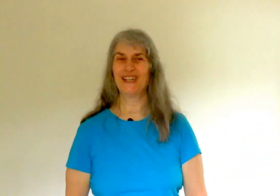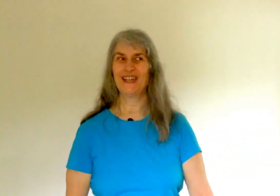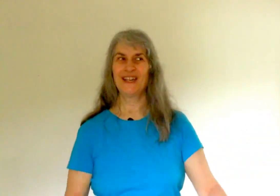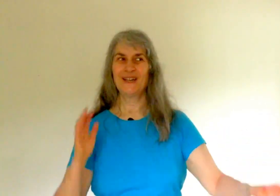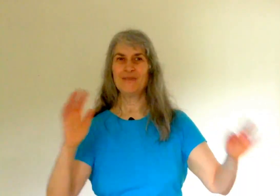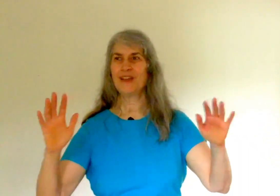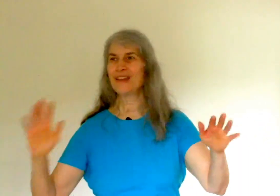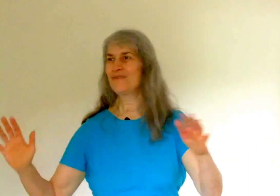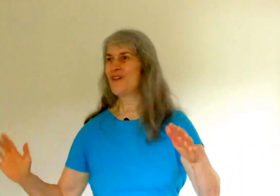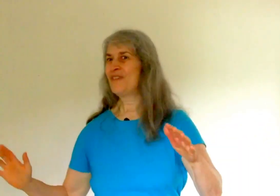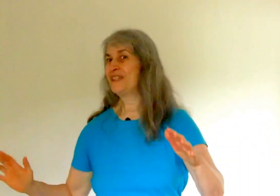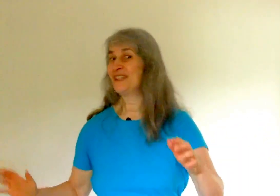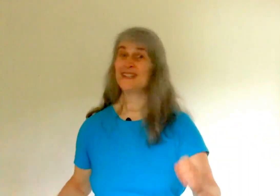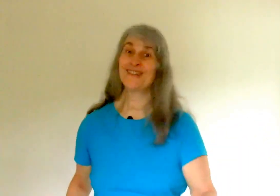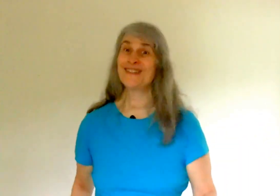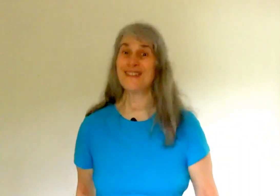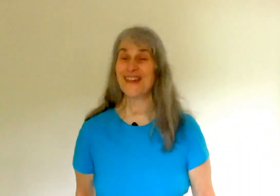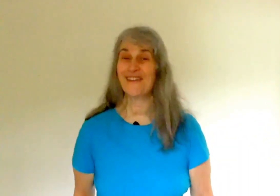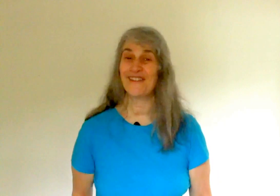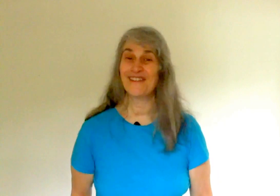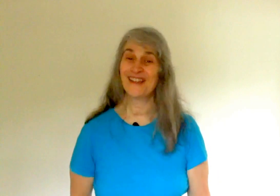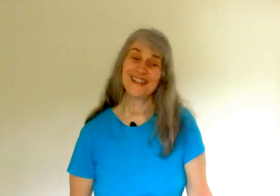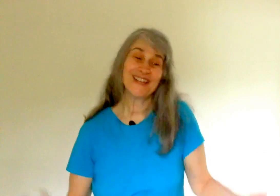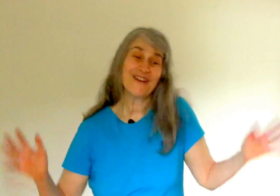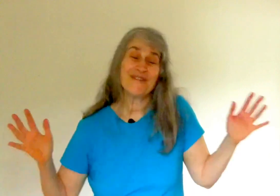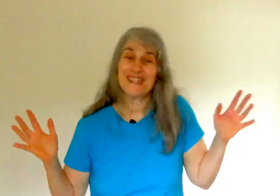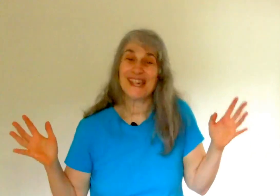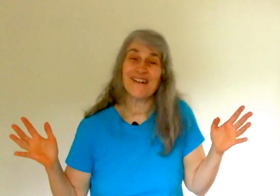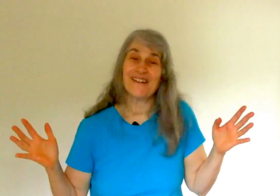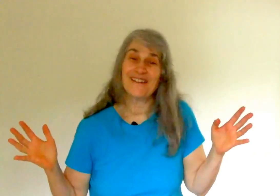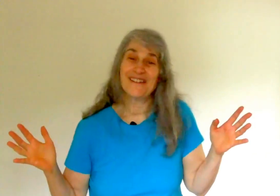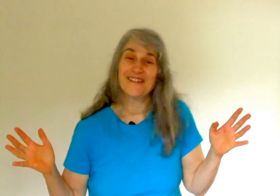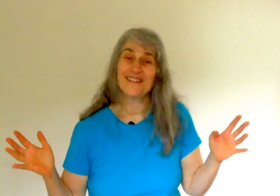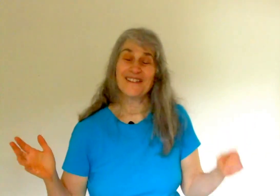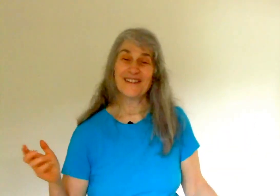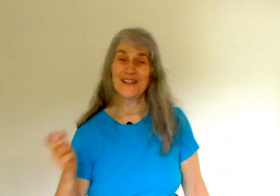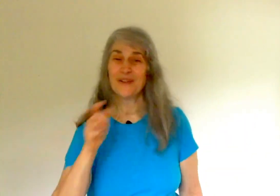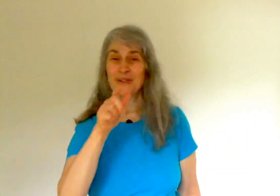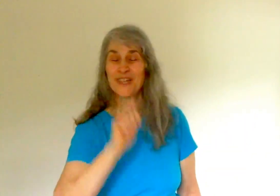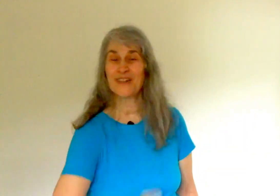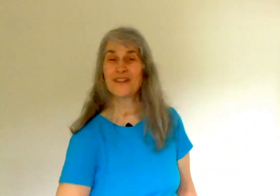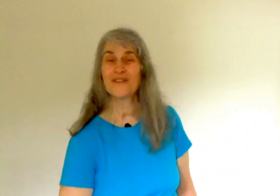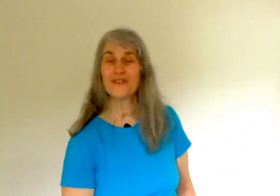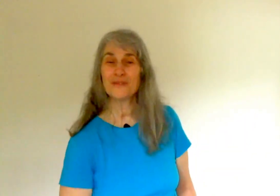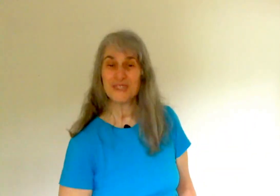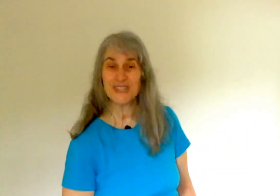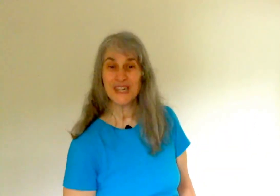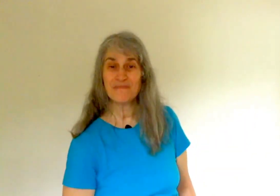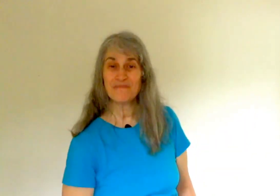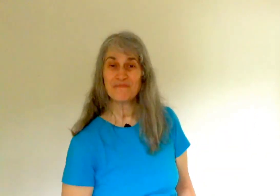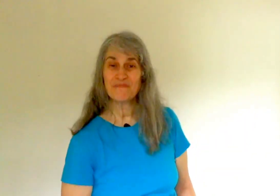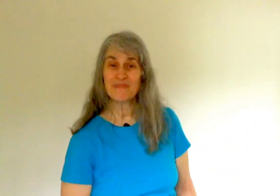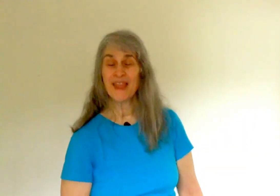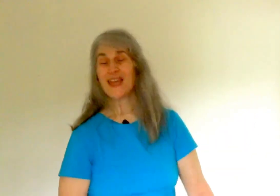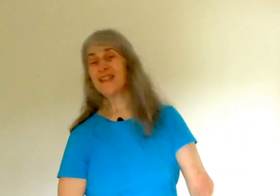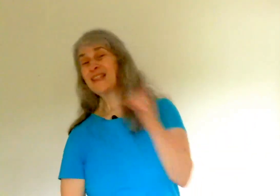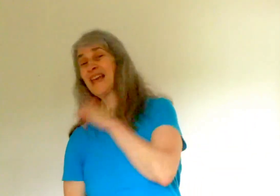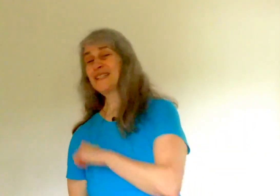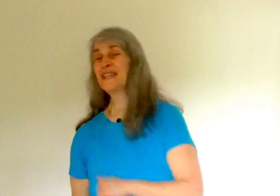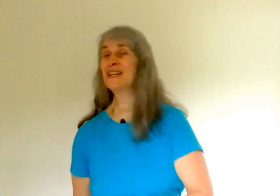And I'm looking for all these things because they're there. They're always there. Which kind of look for them to see you. And the last thing I